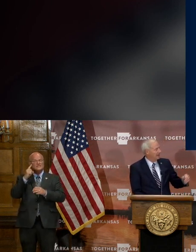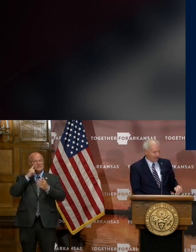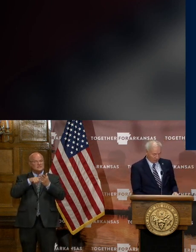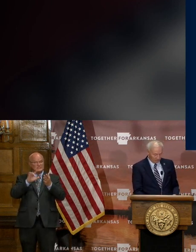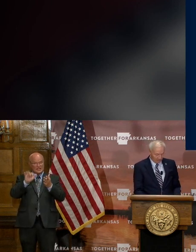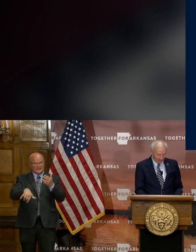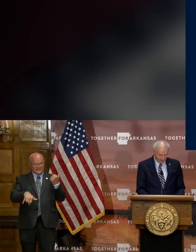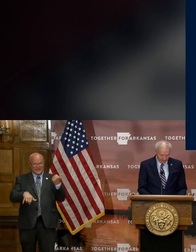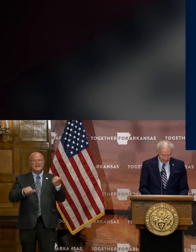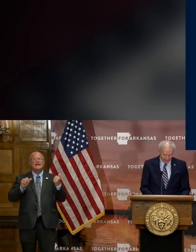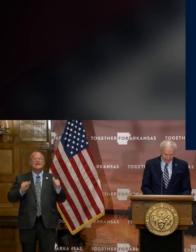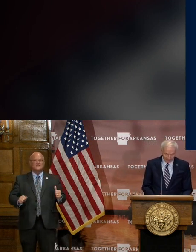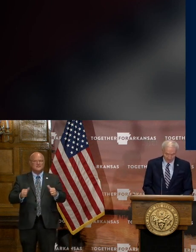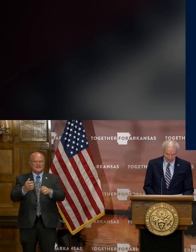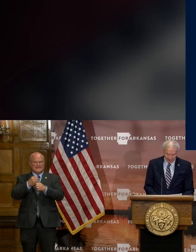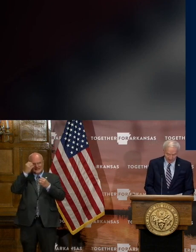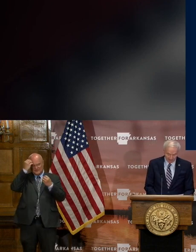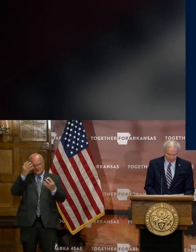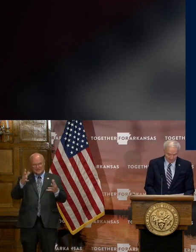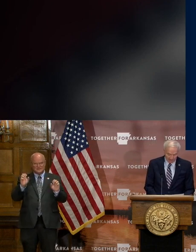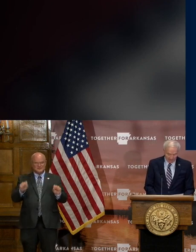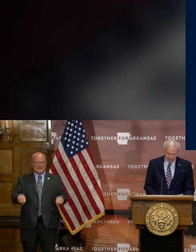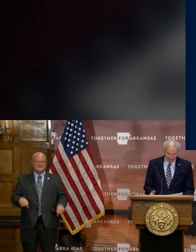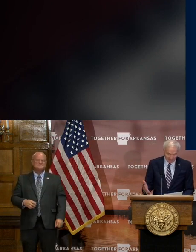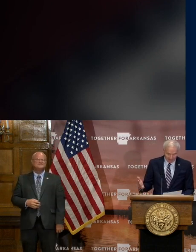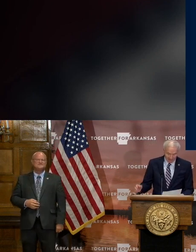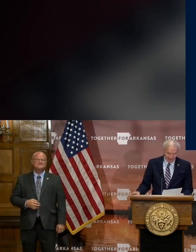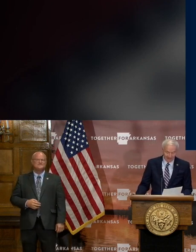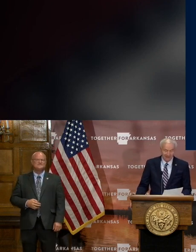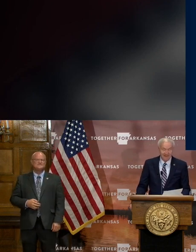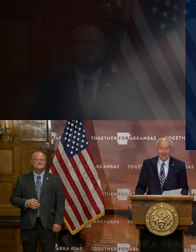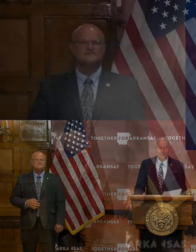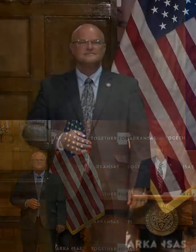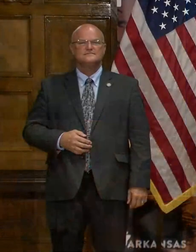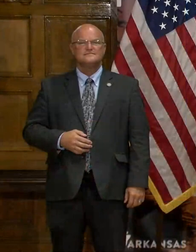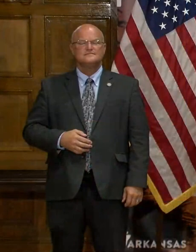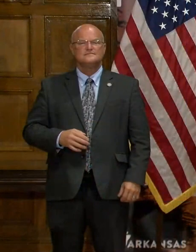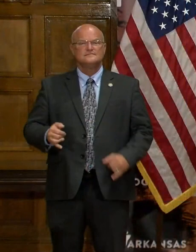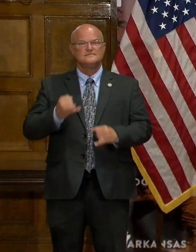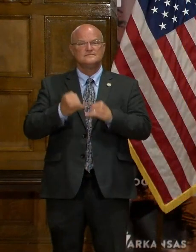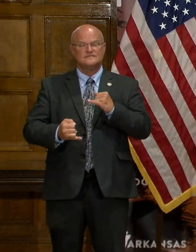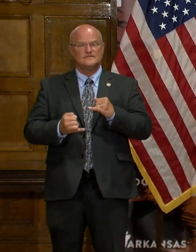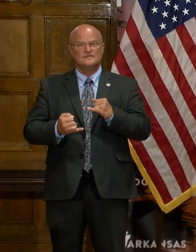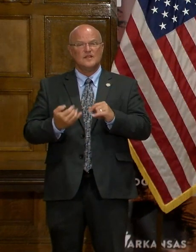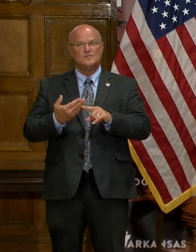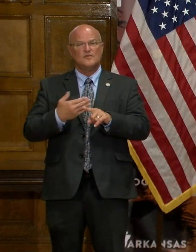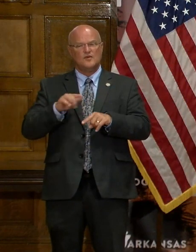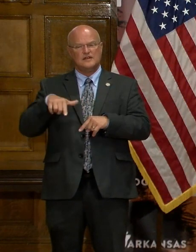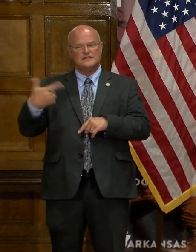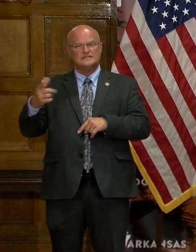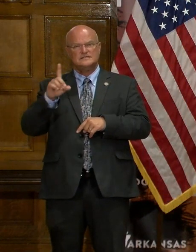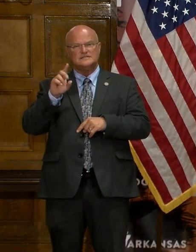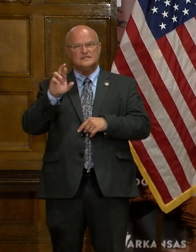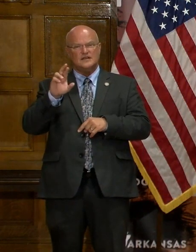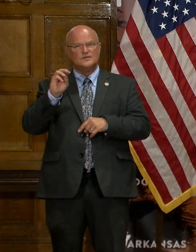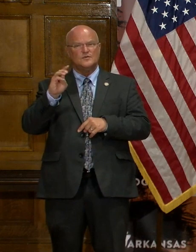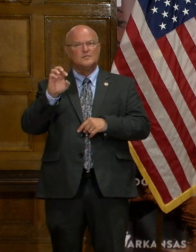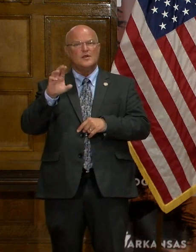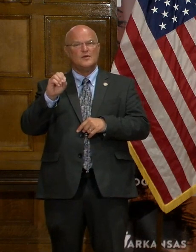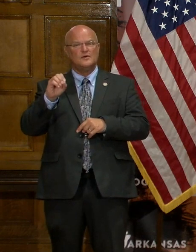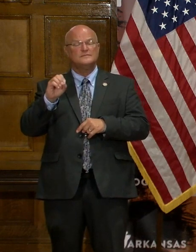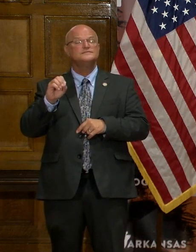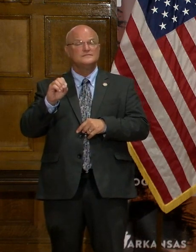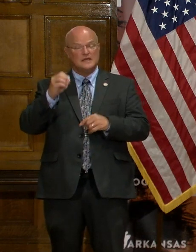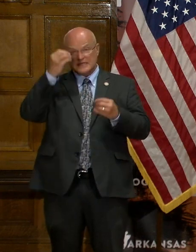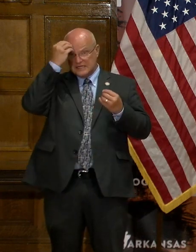check that and you'll be able to get that information. And then finally, before I turned over Dr. Romero, it is significant